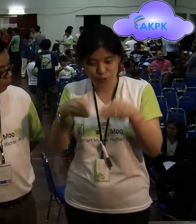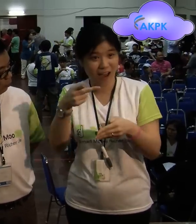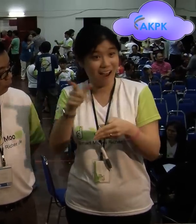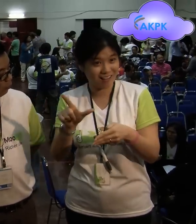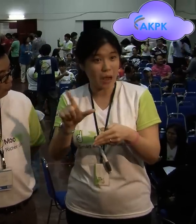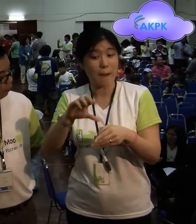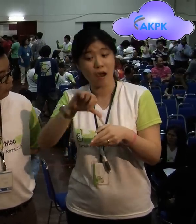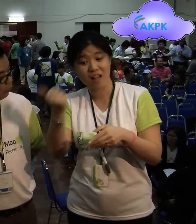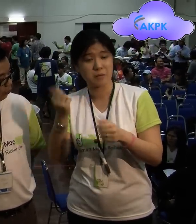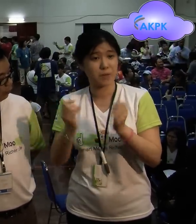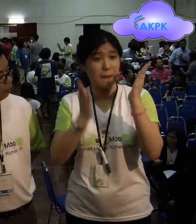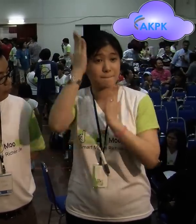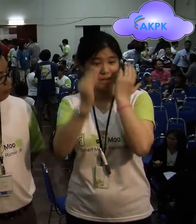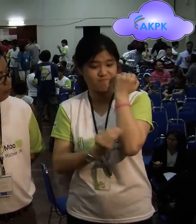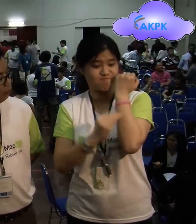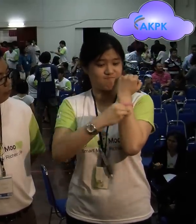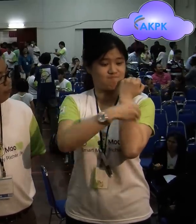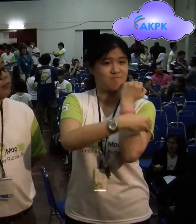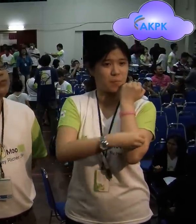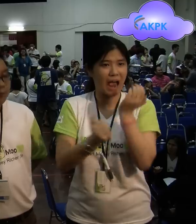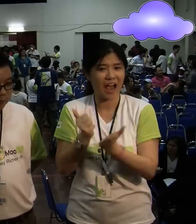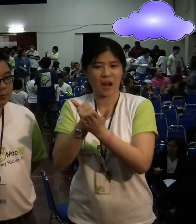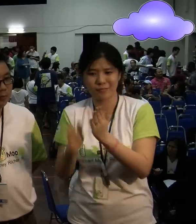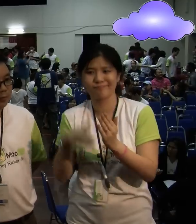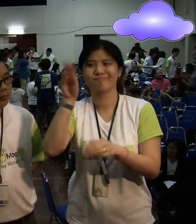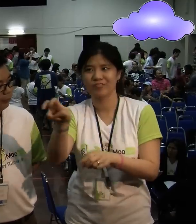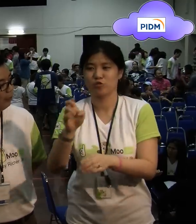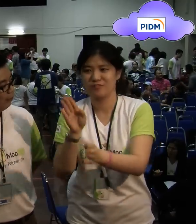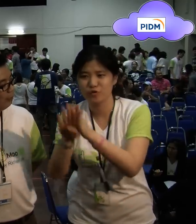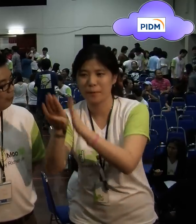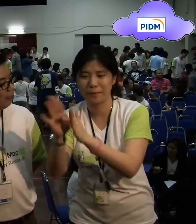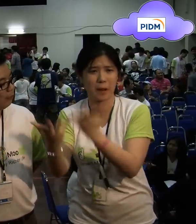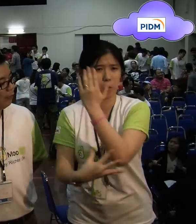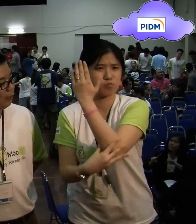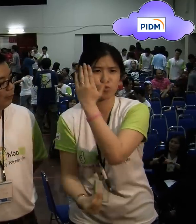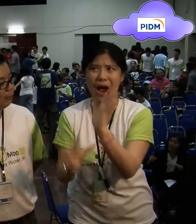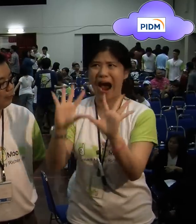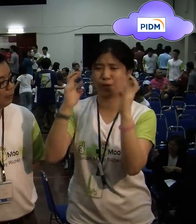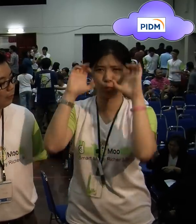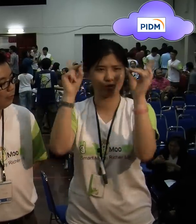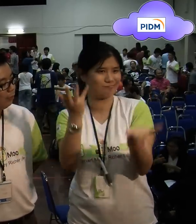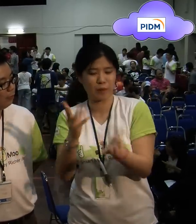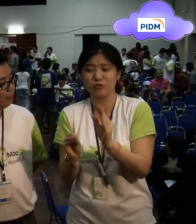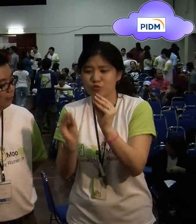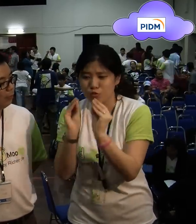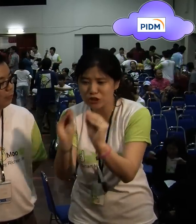KL, but we also want to go to the other states in Peninsular Malaysia and help and travel and develop poor communities